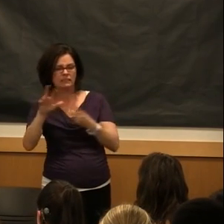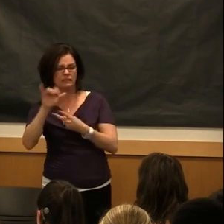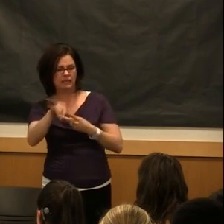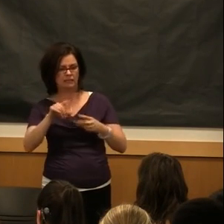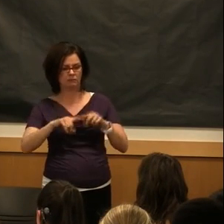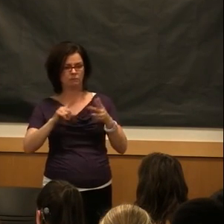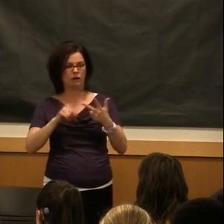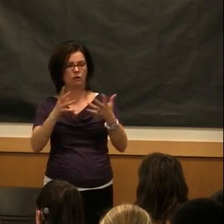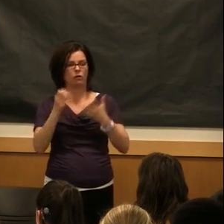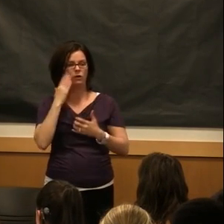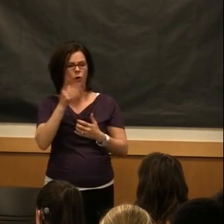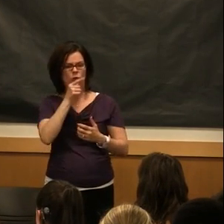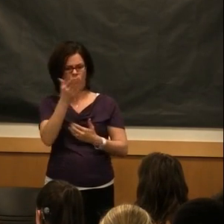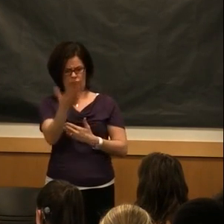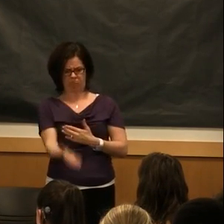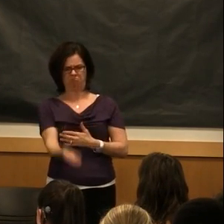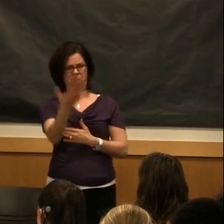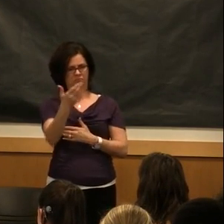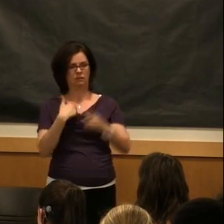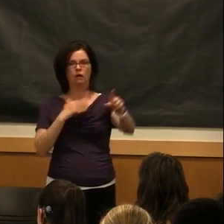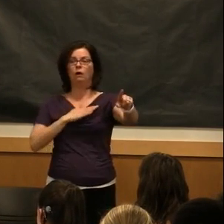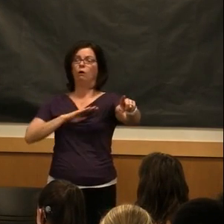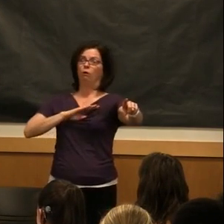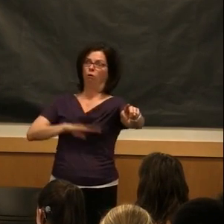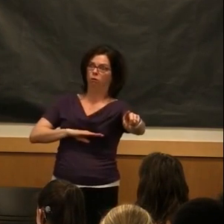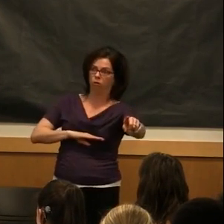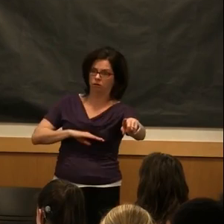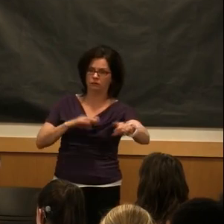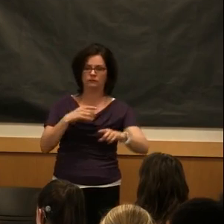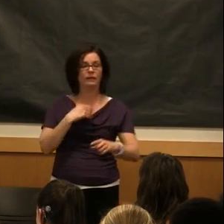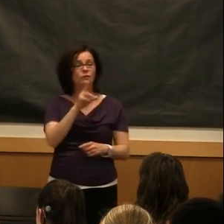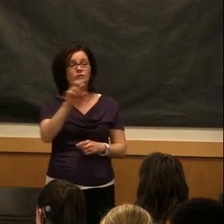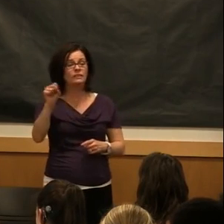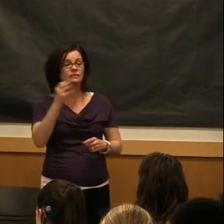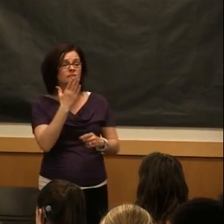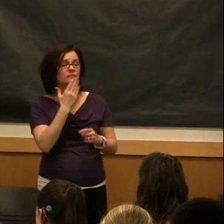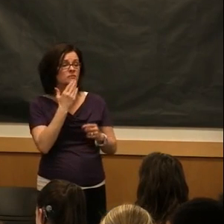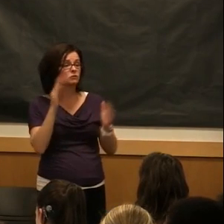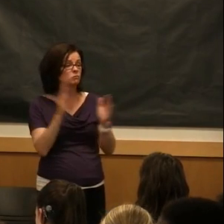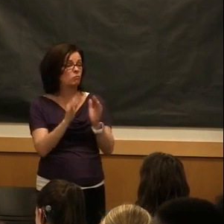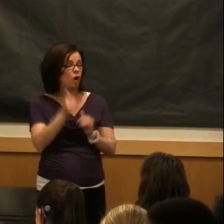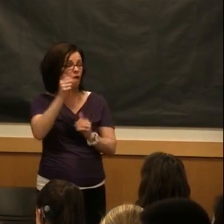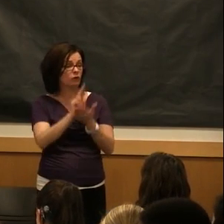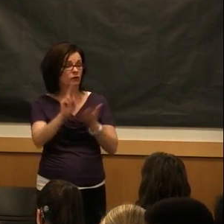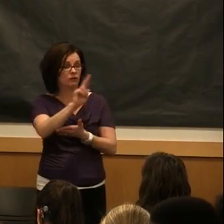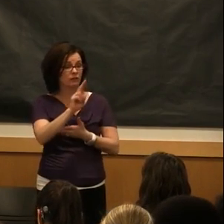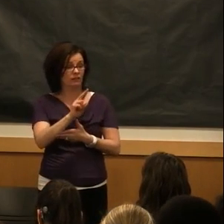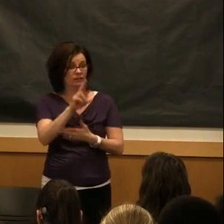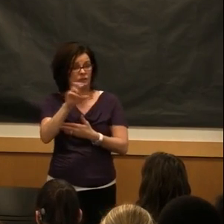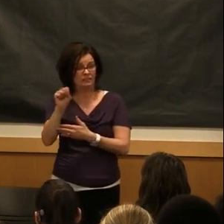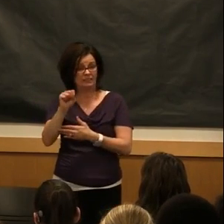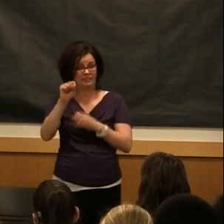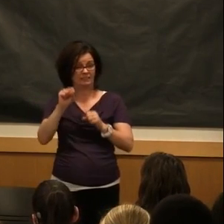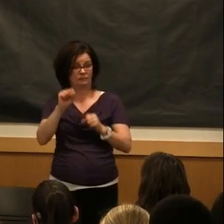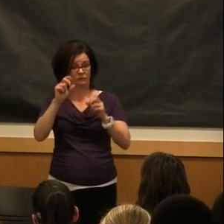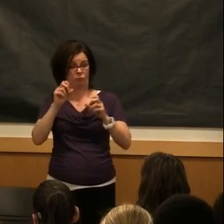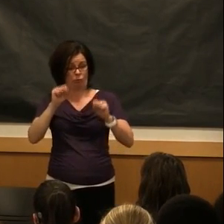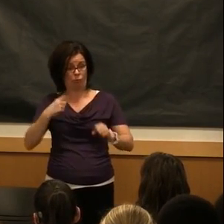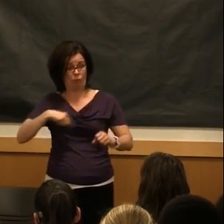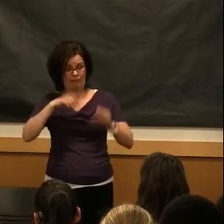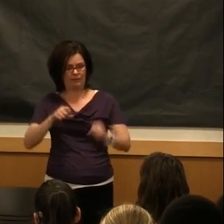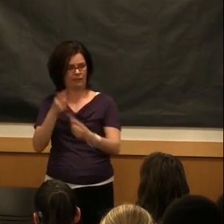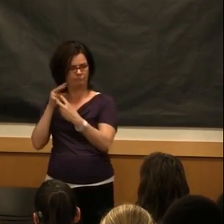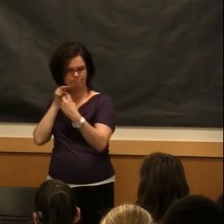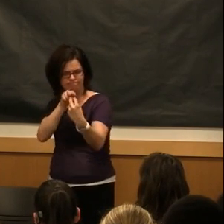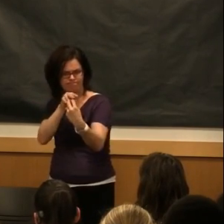person. And by being a smaller university, we're personally able to look at you individually. So, where some of the